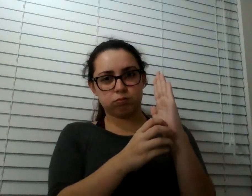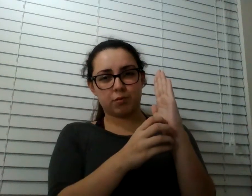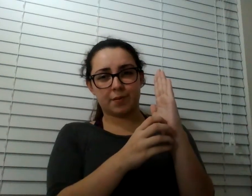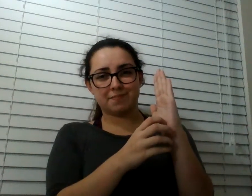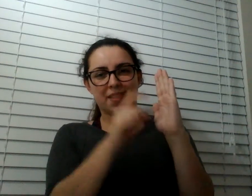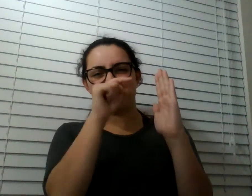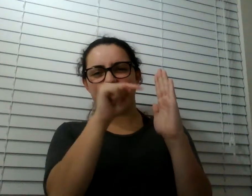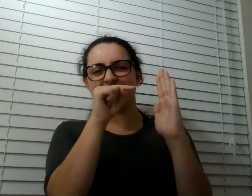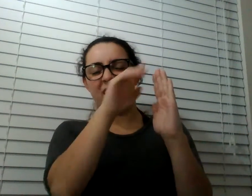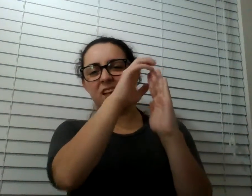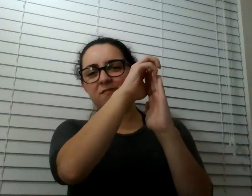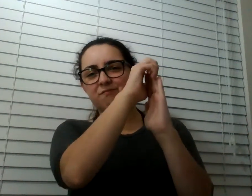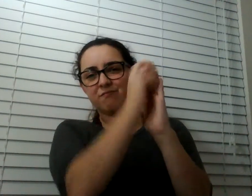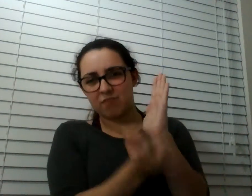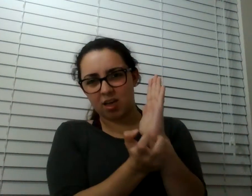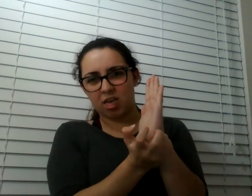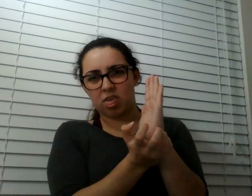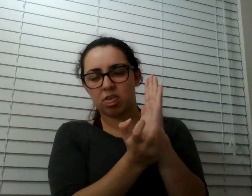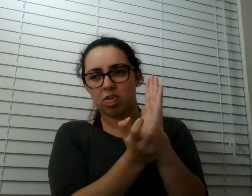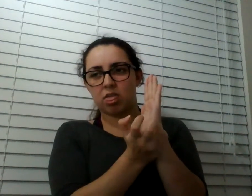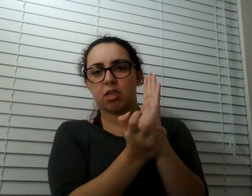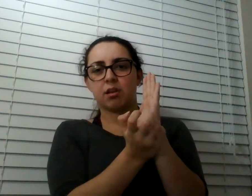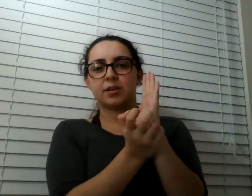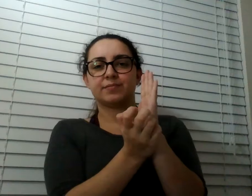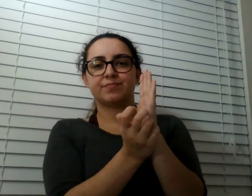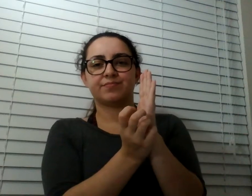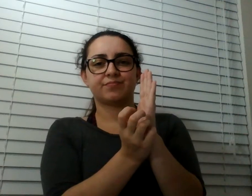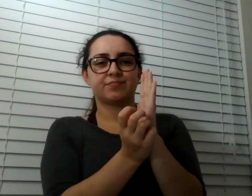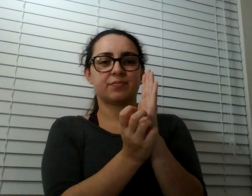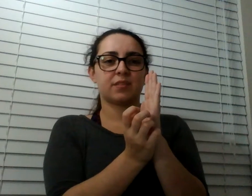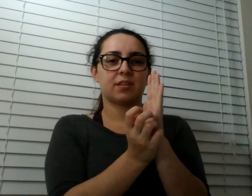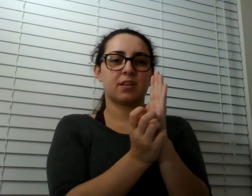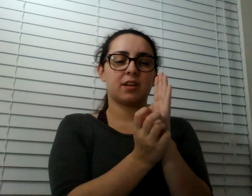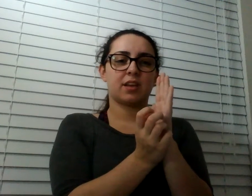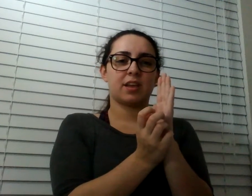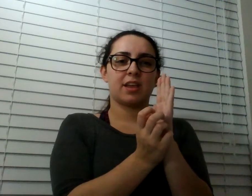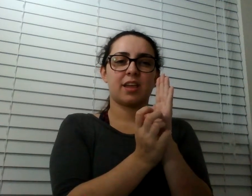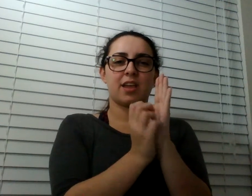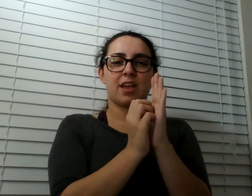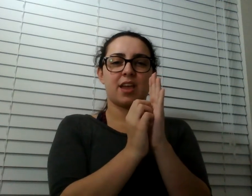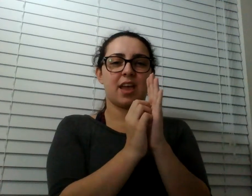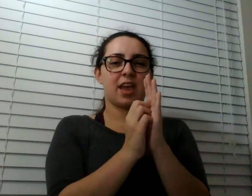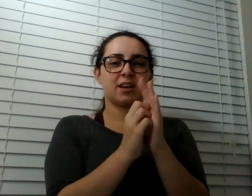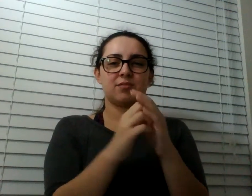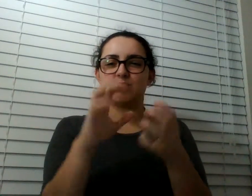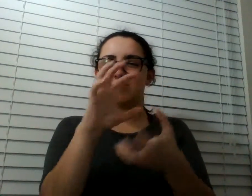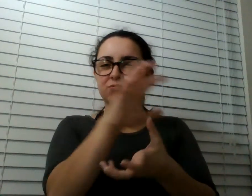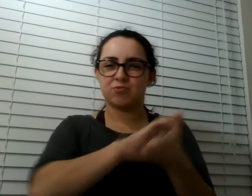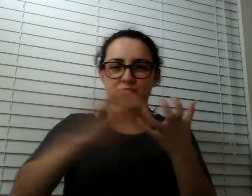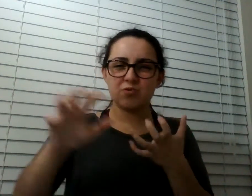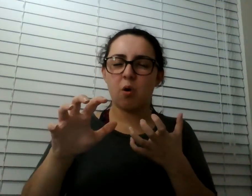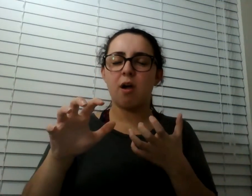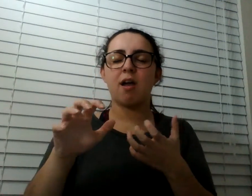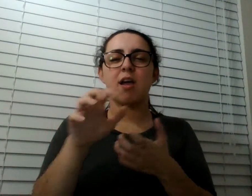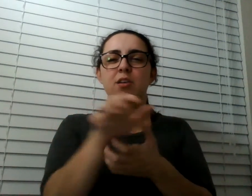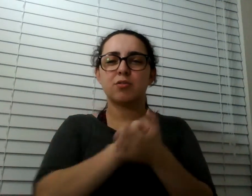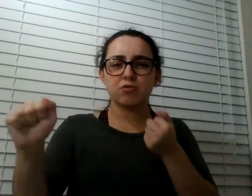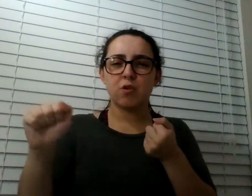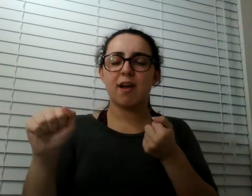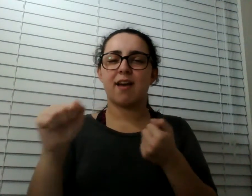and annihilated everything, hundreds of feet in either direction. It's been totally